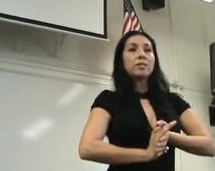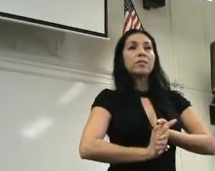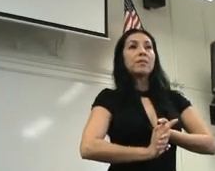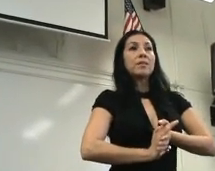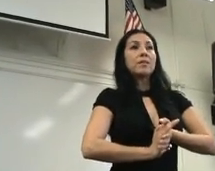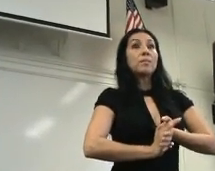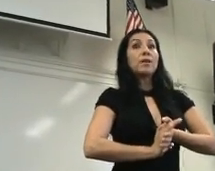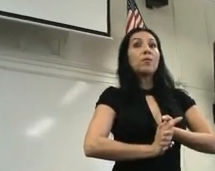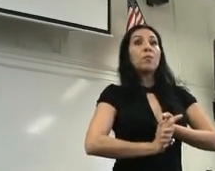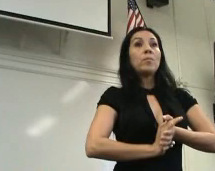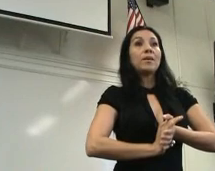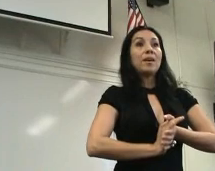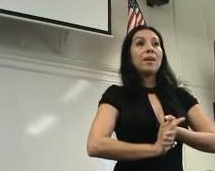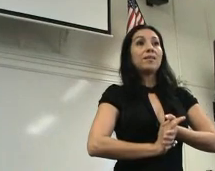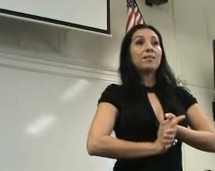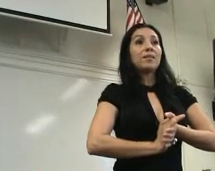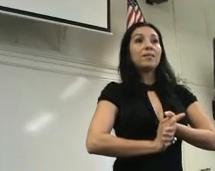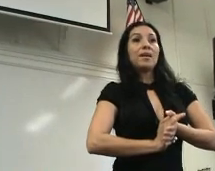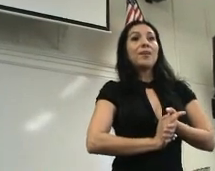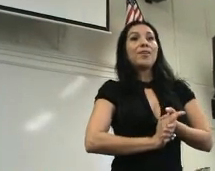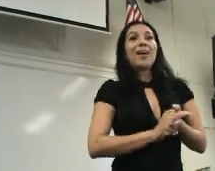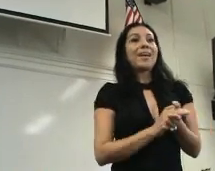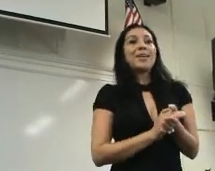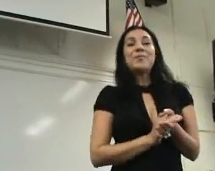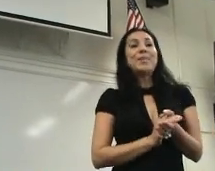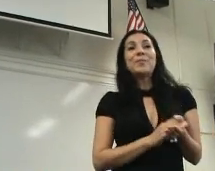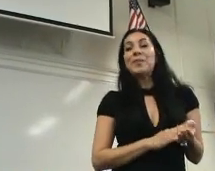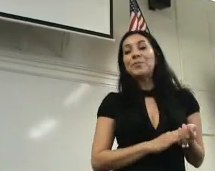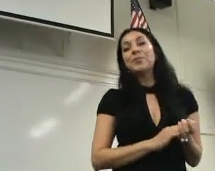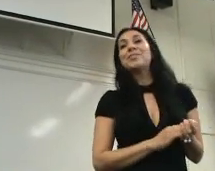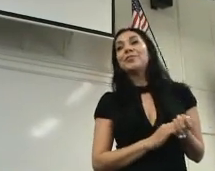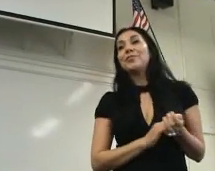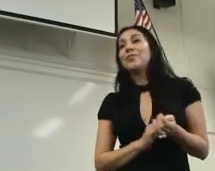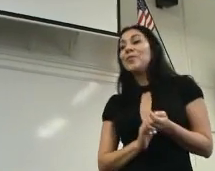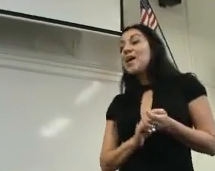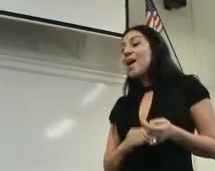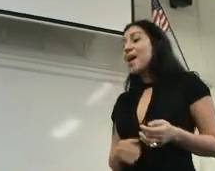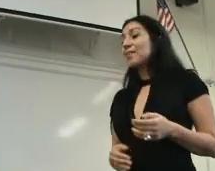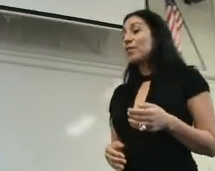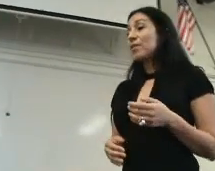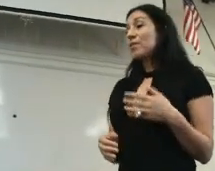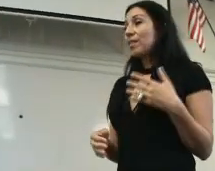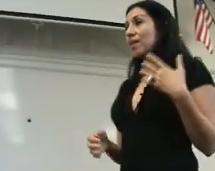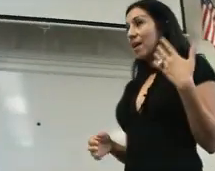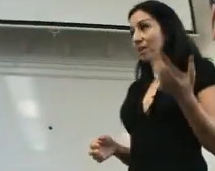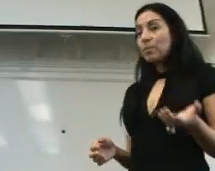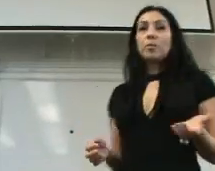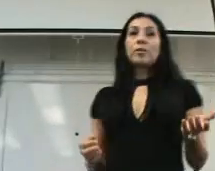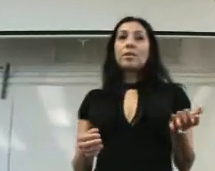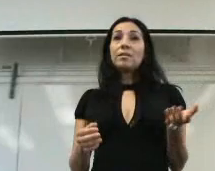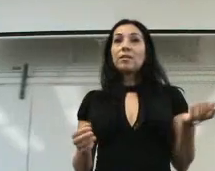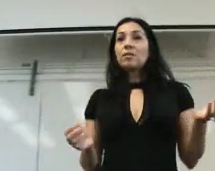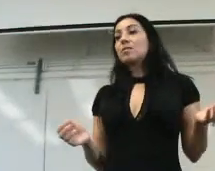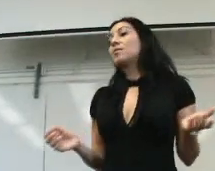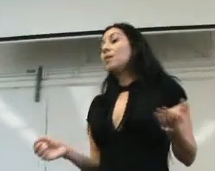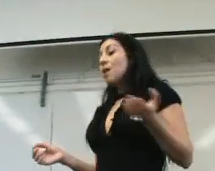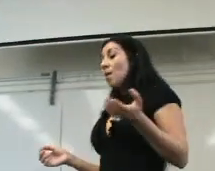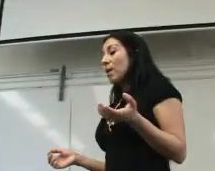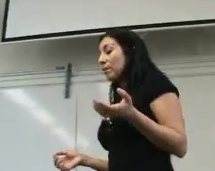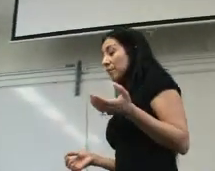bartender? I'm, like, oh, my God. Like, I don't want to be the bartender, you know. I never felt, like, I can be a bartender because my